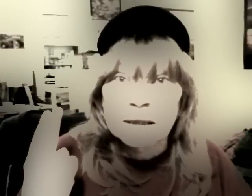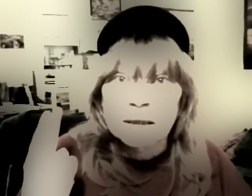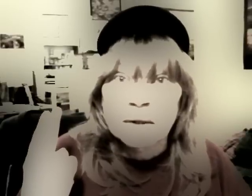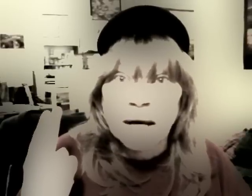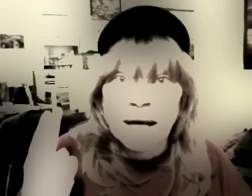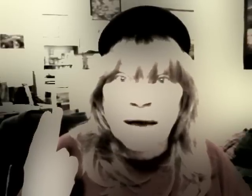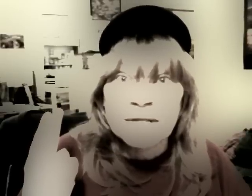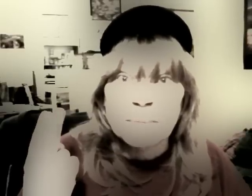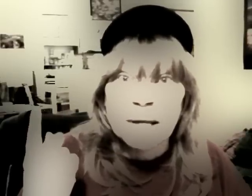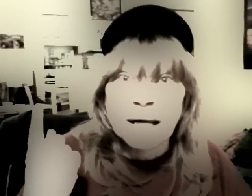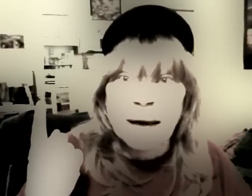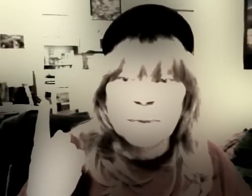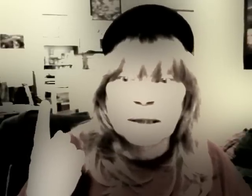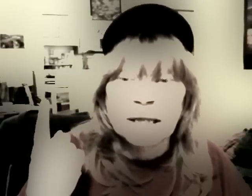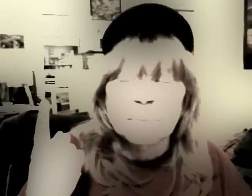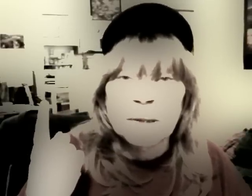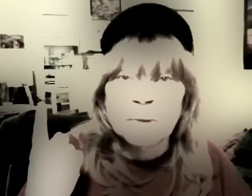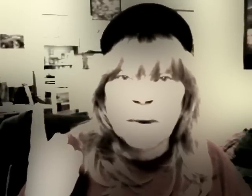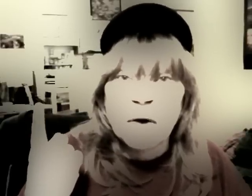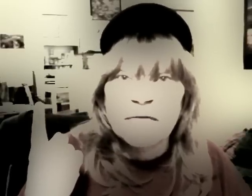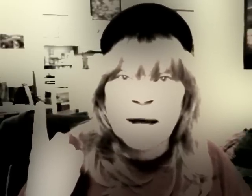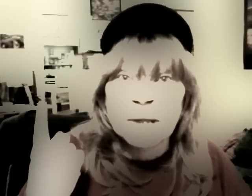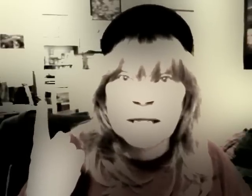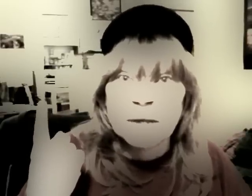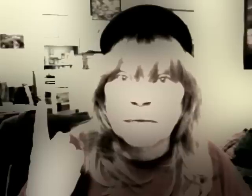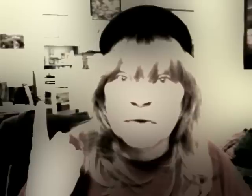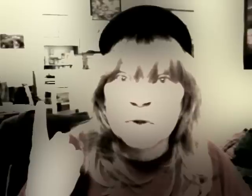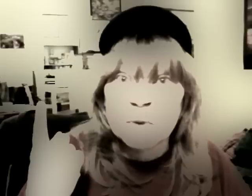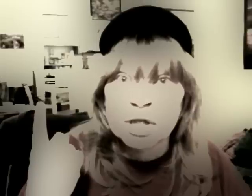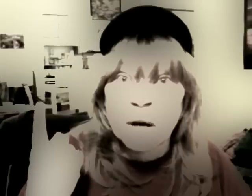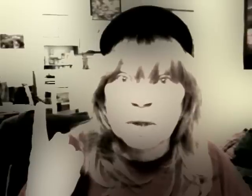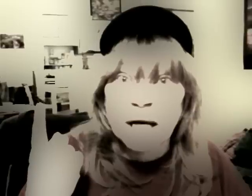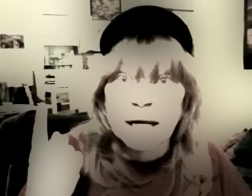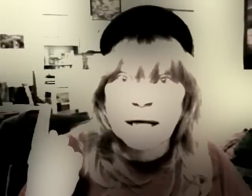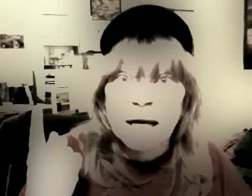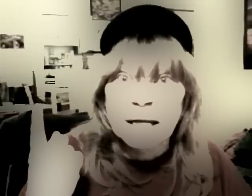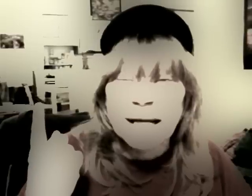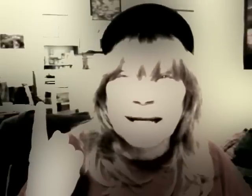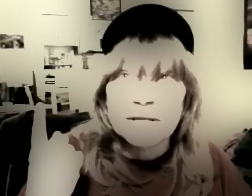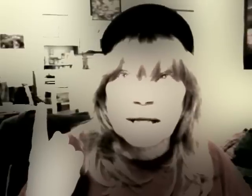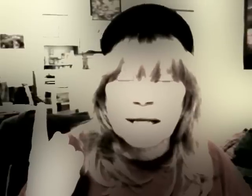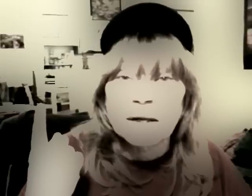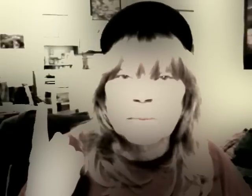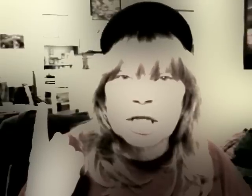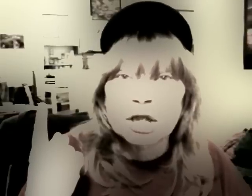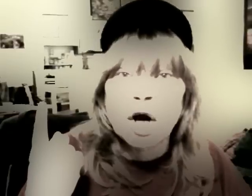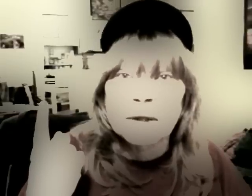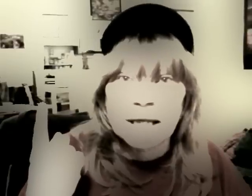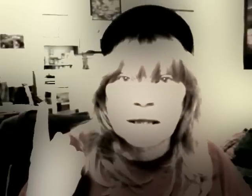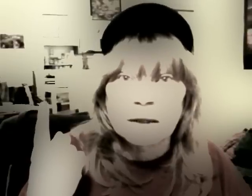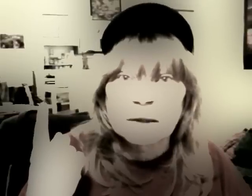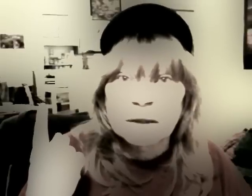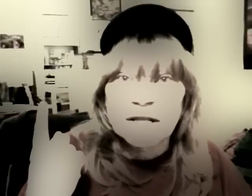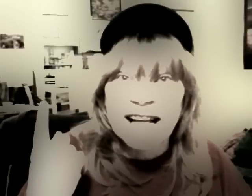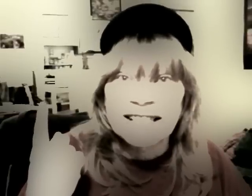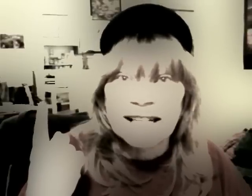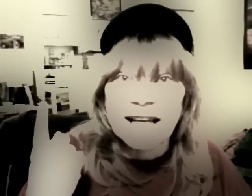Okay? I've seen God kill people in my own family because they refuse 1 John 1 9. Not necessarily kill, but slowly kill. They're not dead yet.